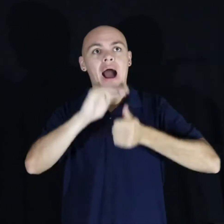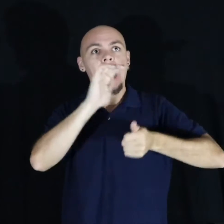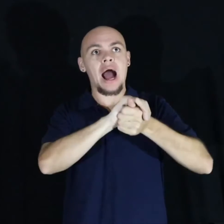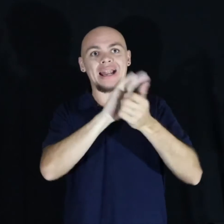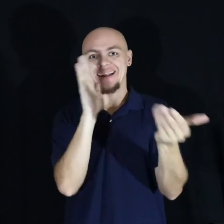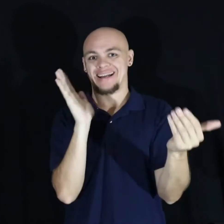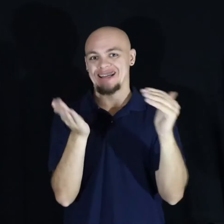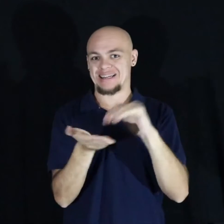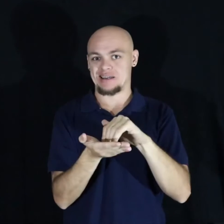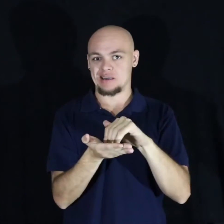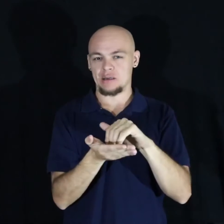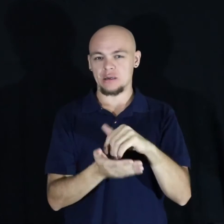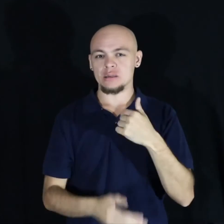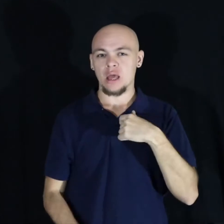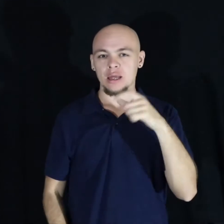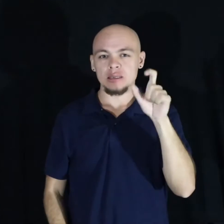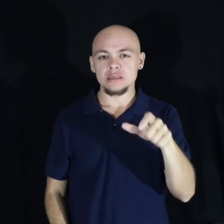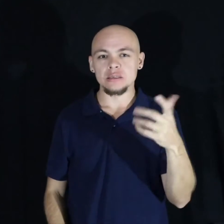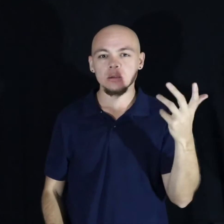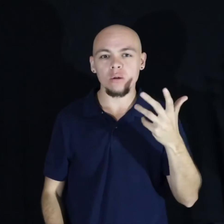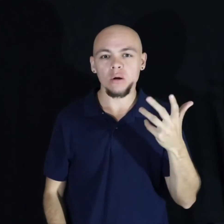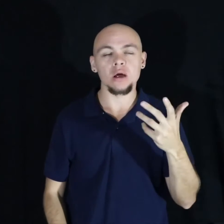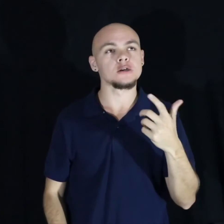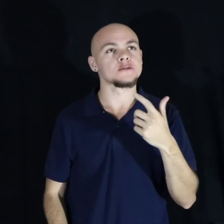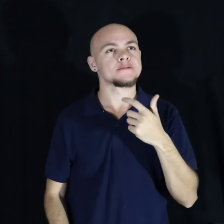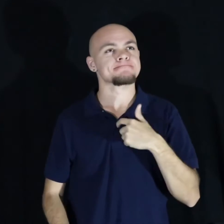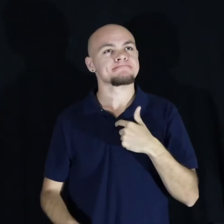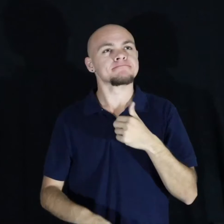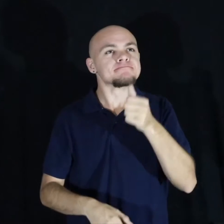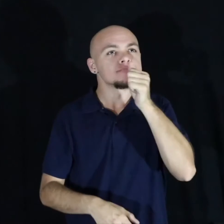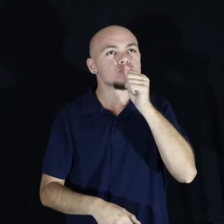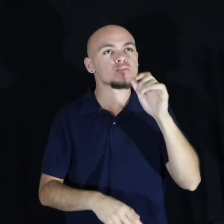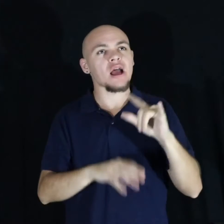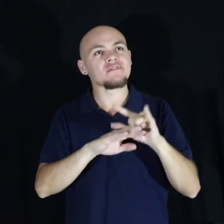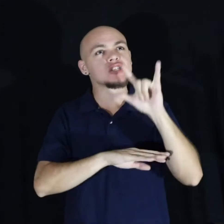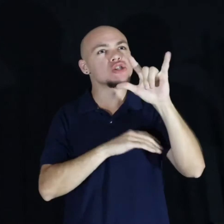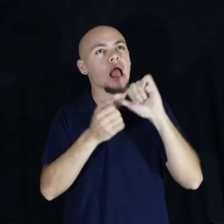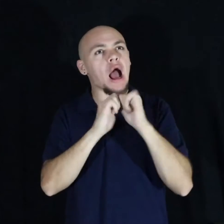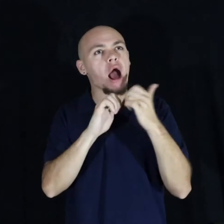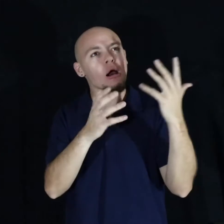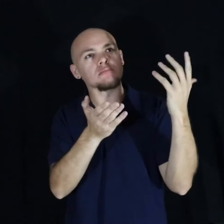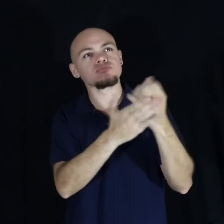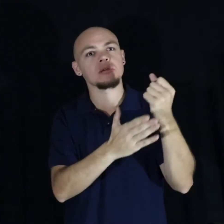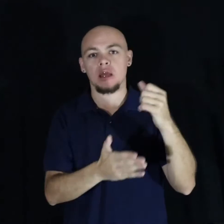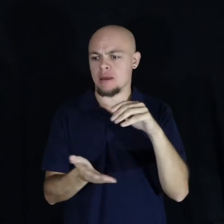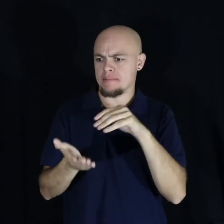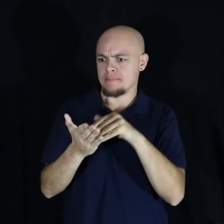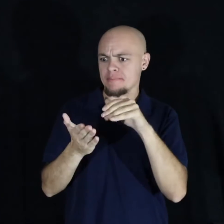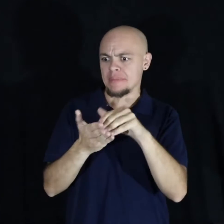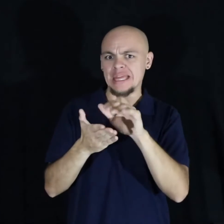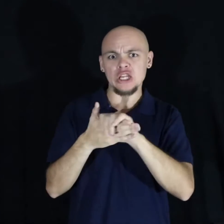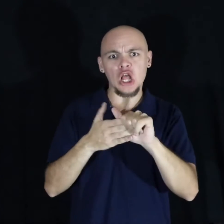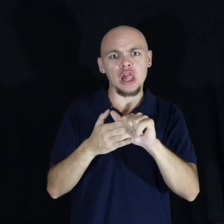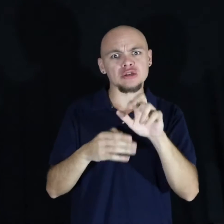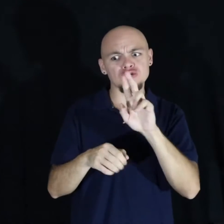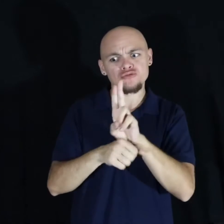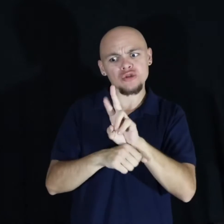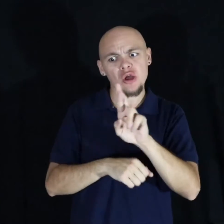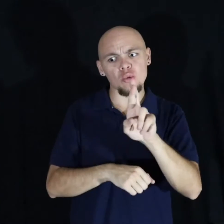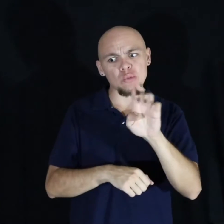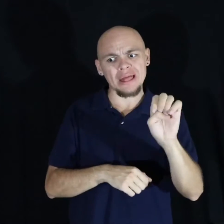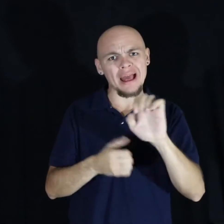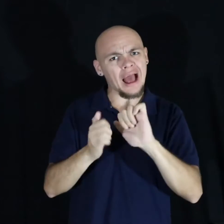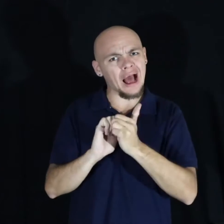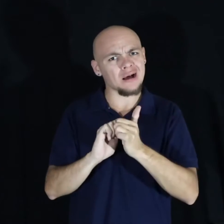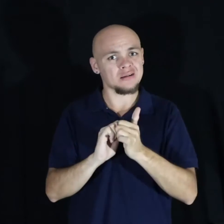So now I need to know, how do I get a private jet? How do I own a million dollars in real estate? How do I make a million